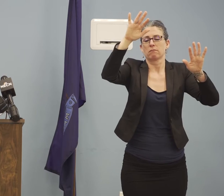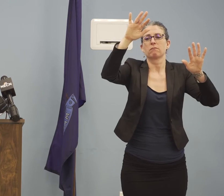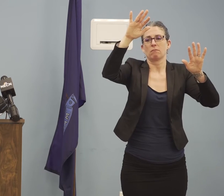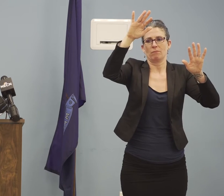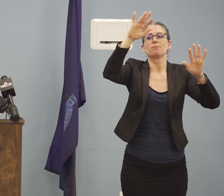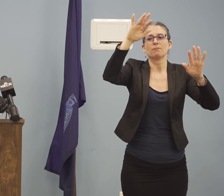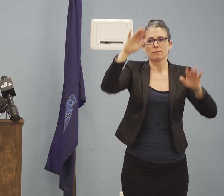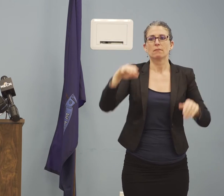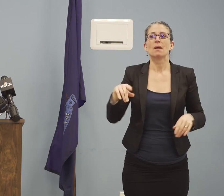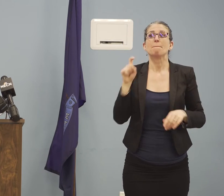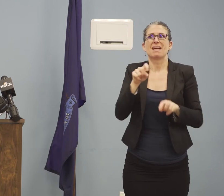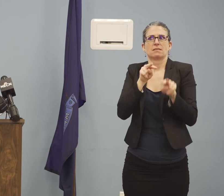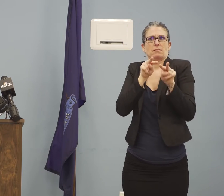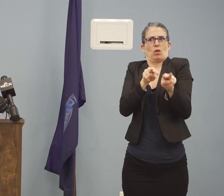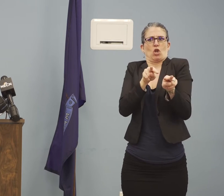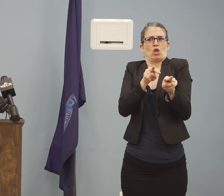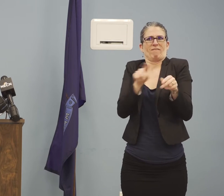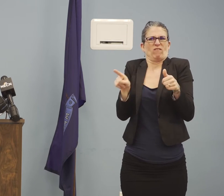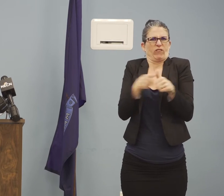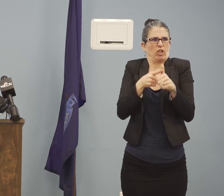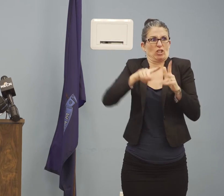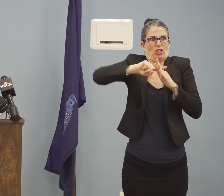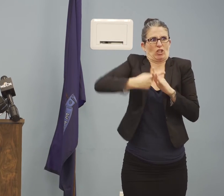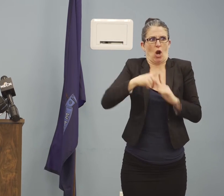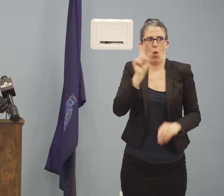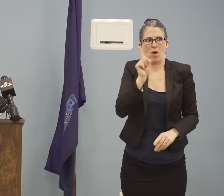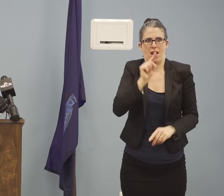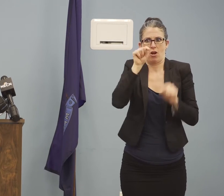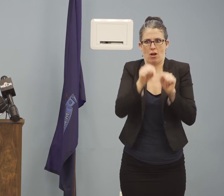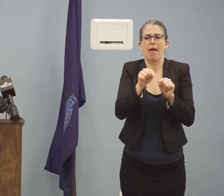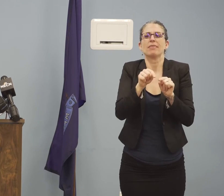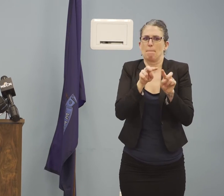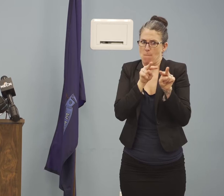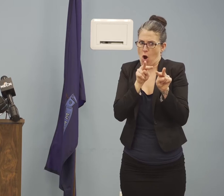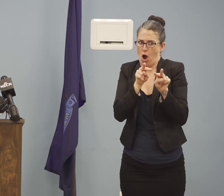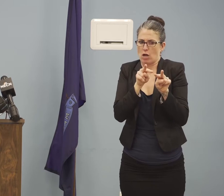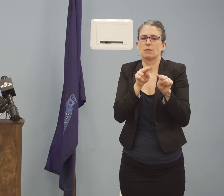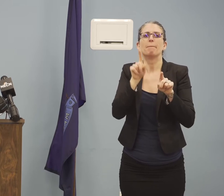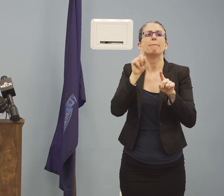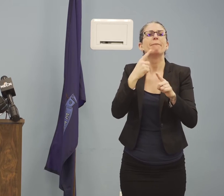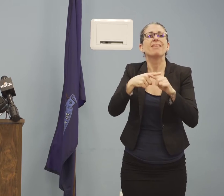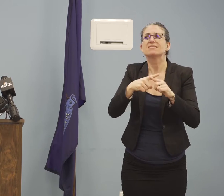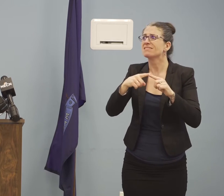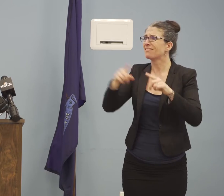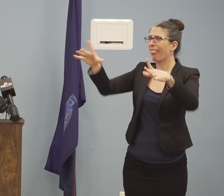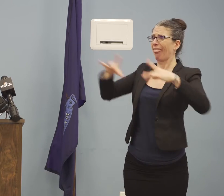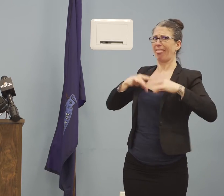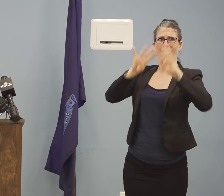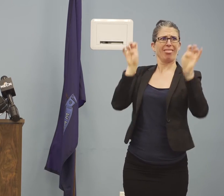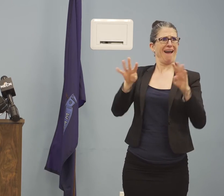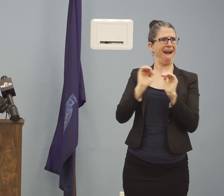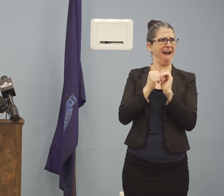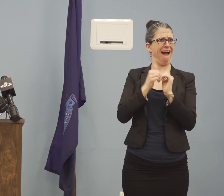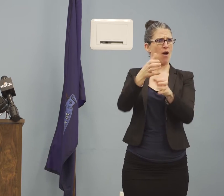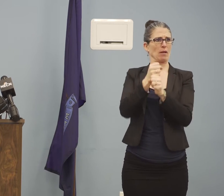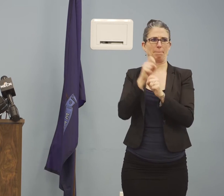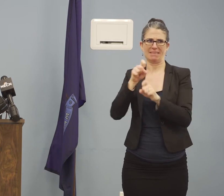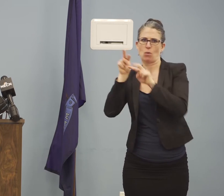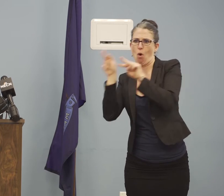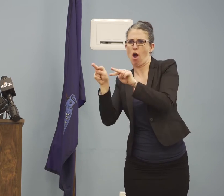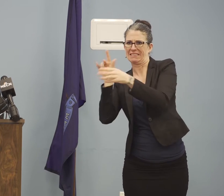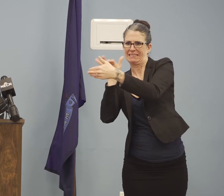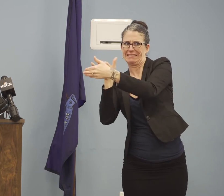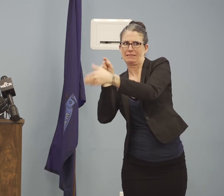an eye out on when we see evidence of community transmission. Again, community transmission makes